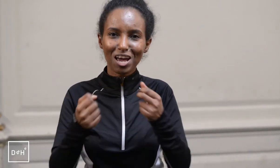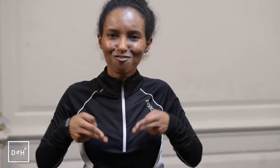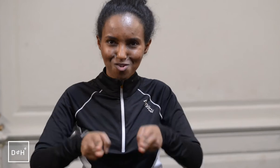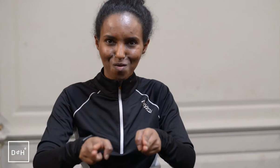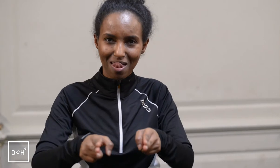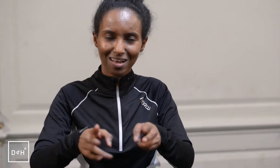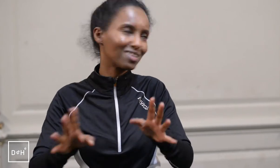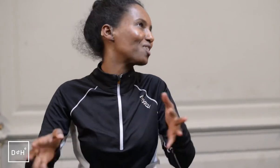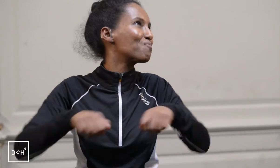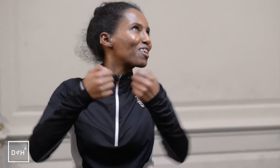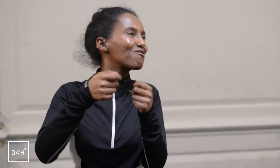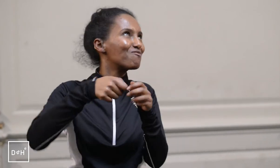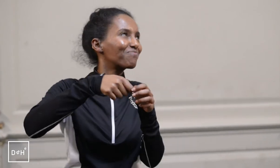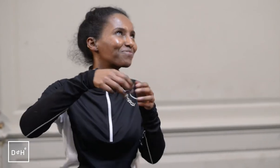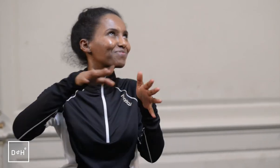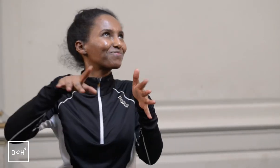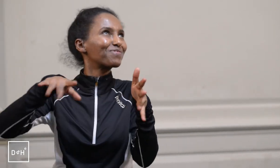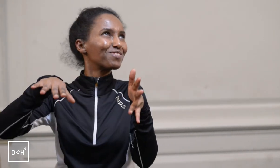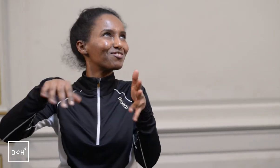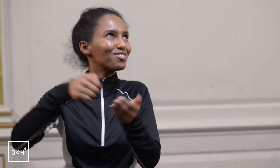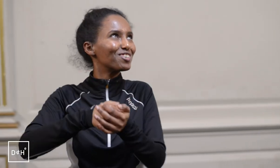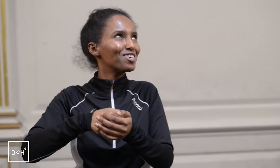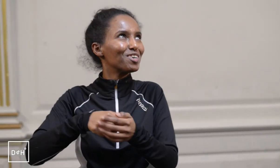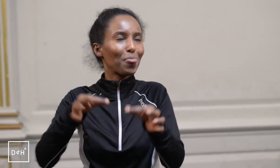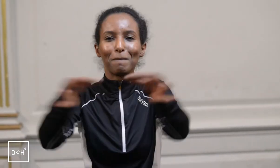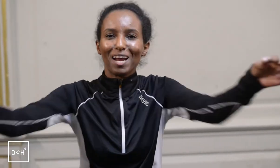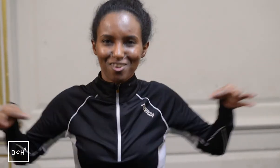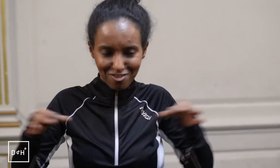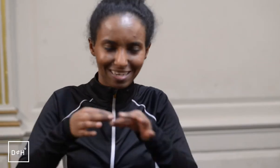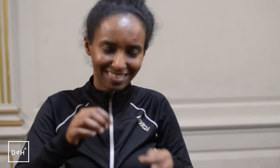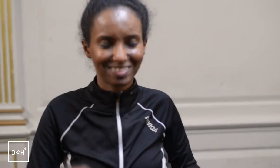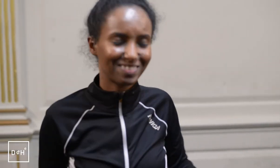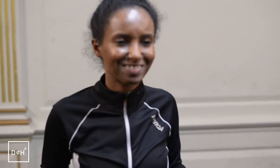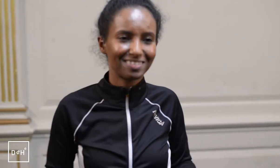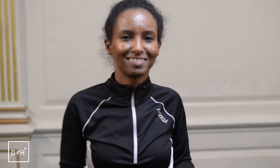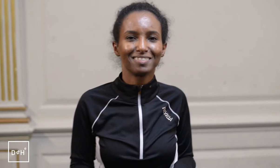Brian breaking the rules, well breaking the boundaries.